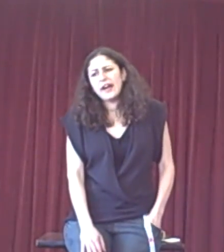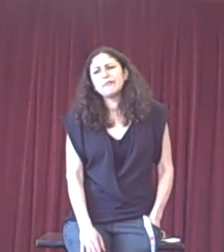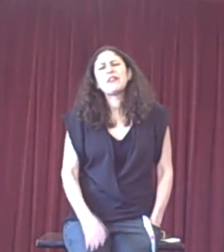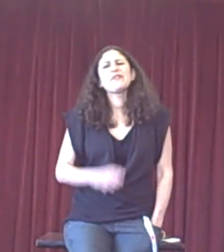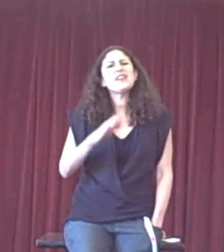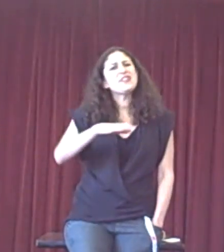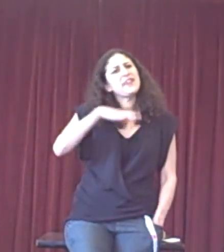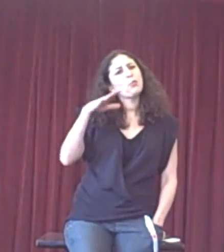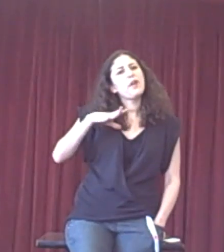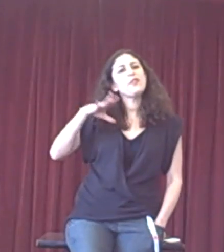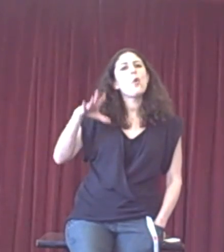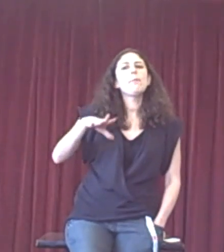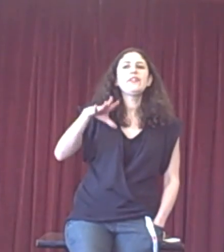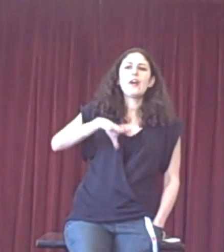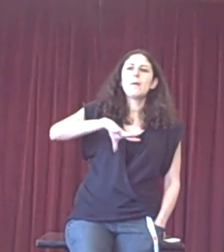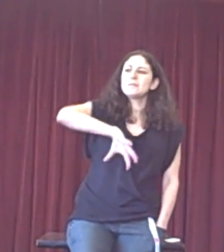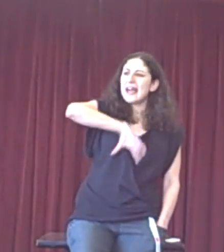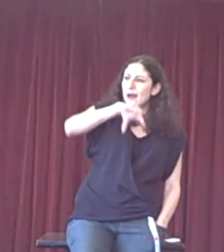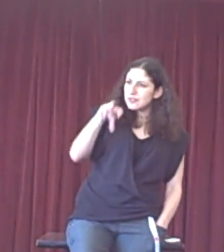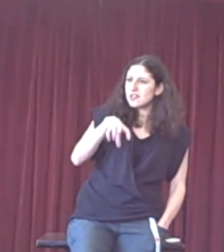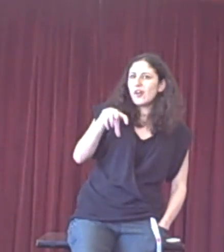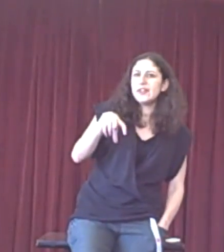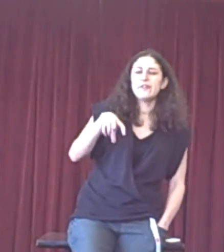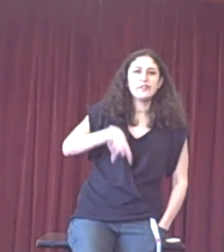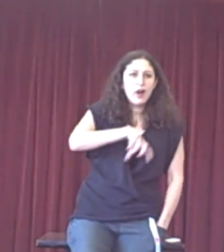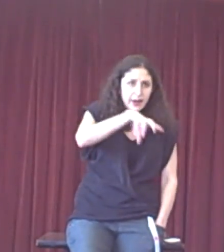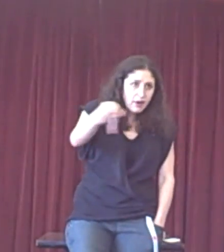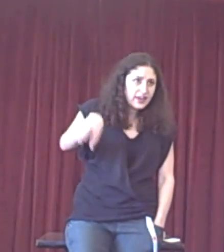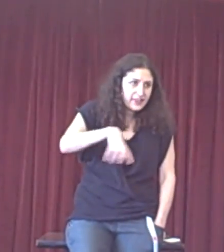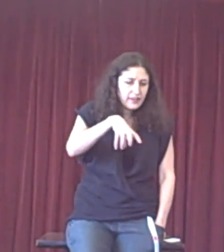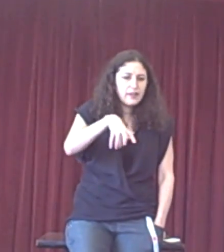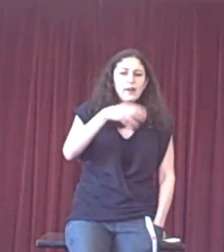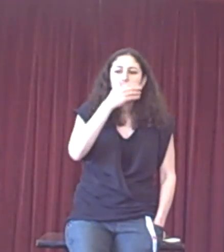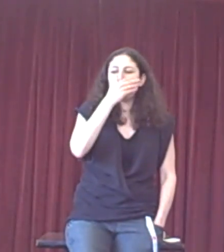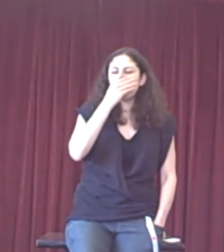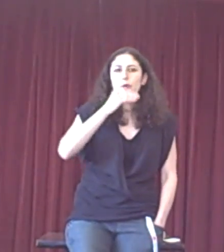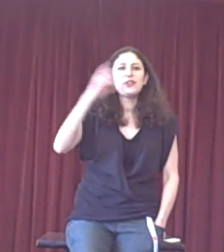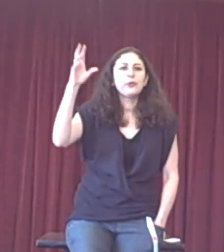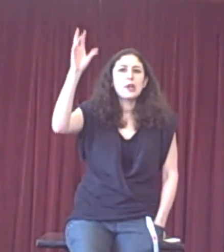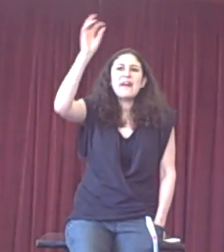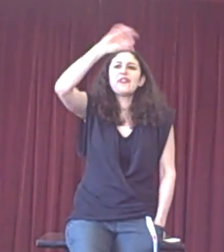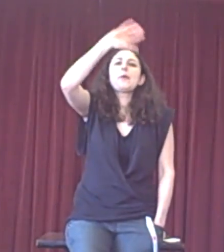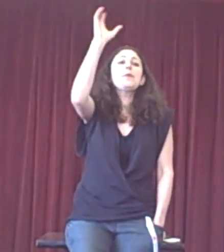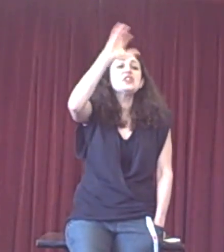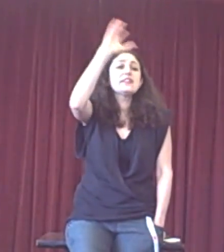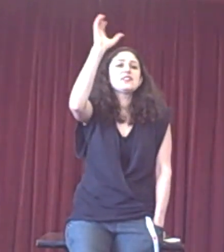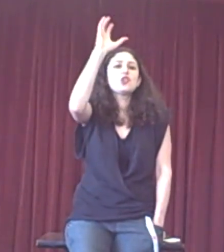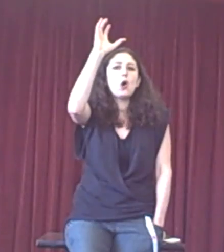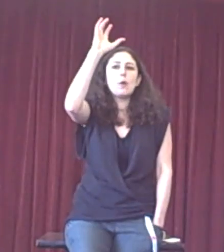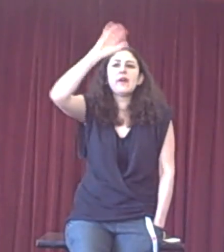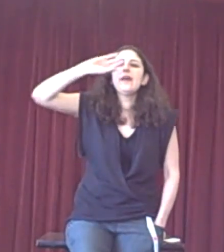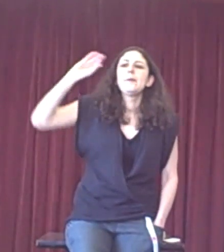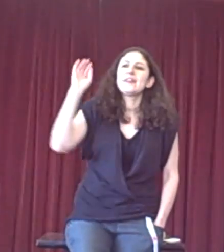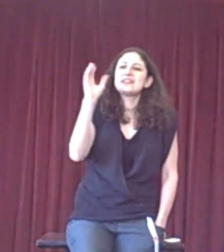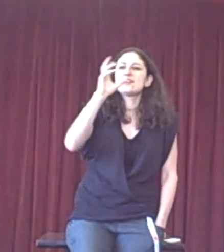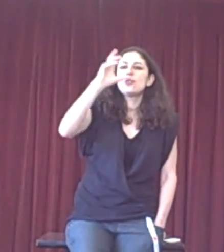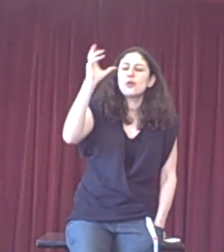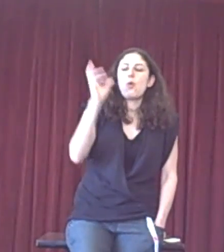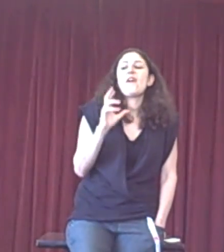Now firstly, there's one that almost comes outside of the hierarchy of what we're talking about, so I put it at the top, because it's not quite